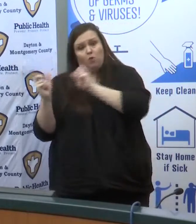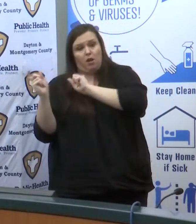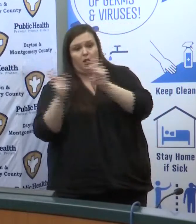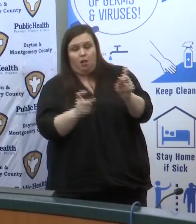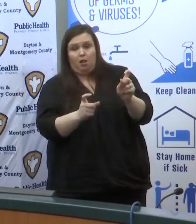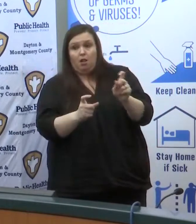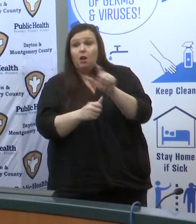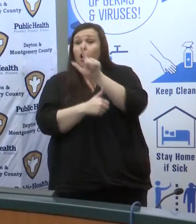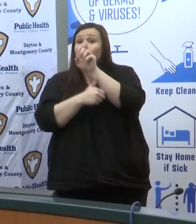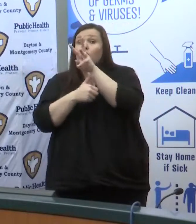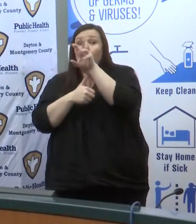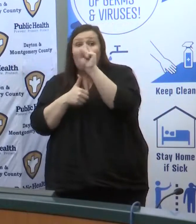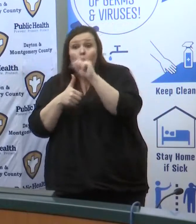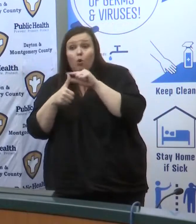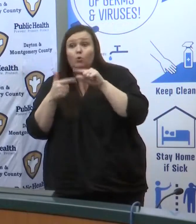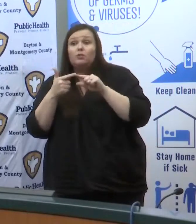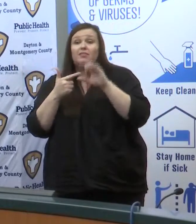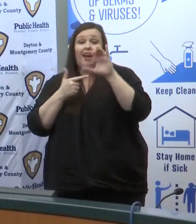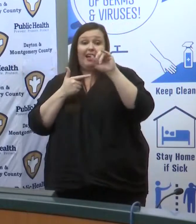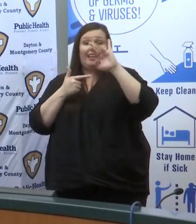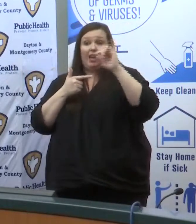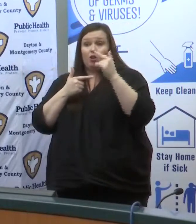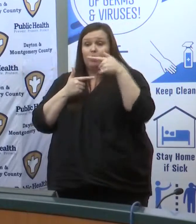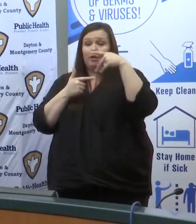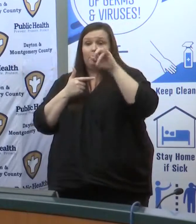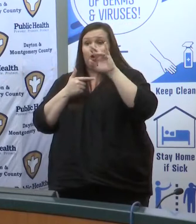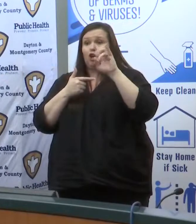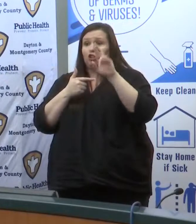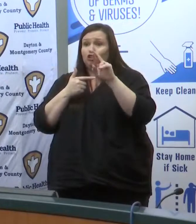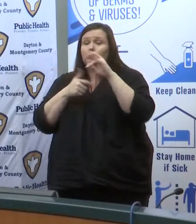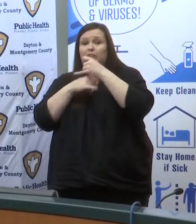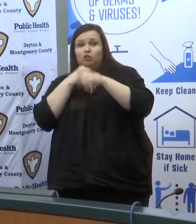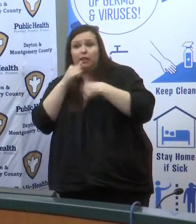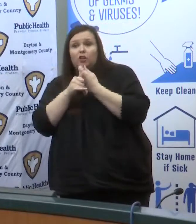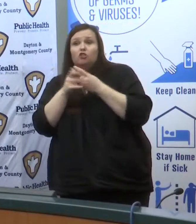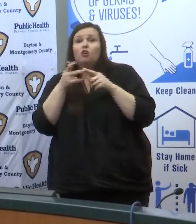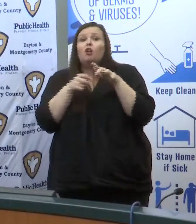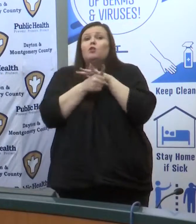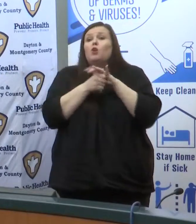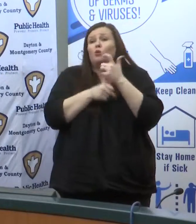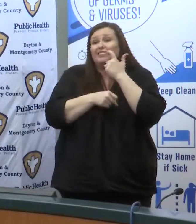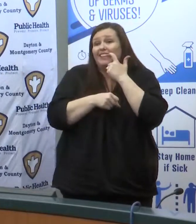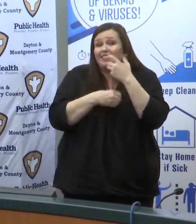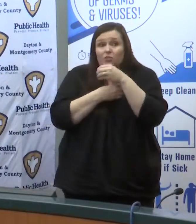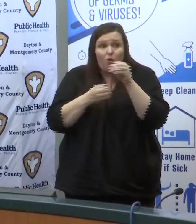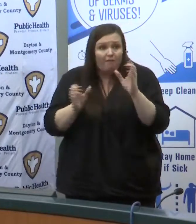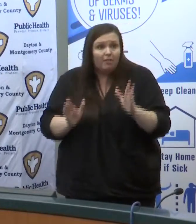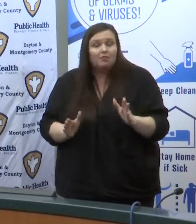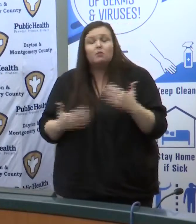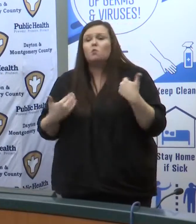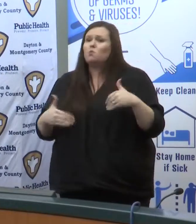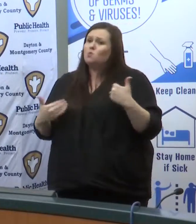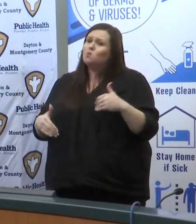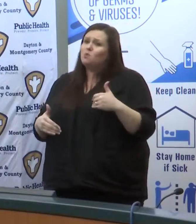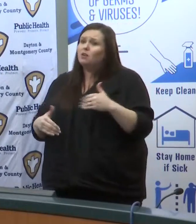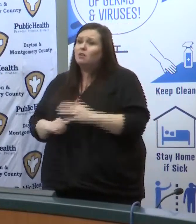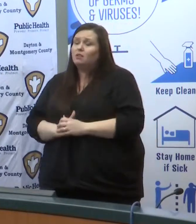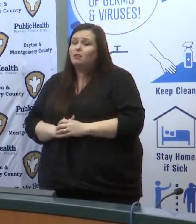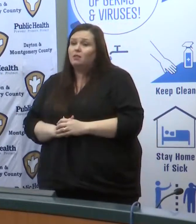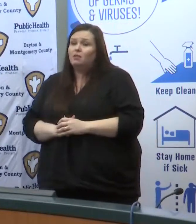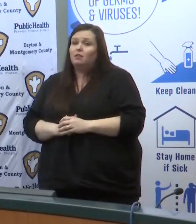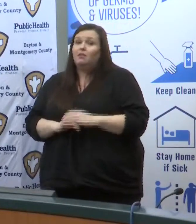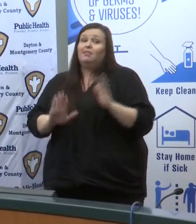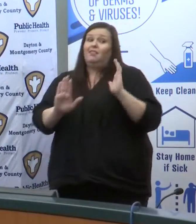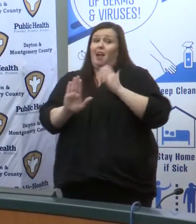including Lowe's and caring partners international and local dentists we also have a plea from our first